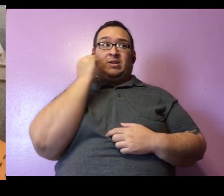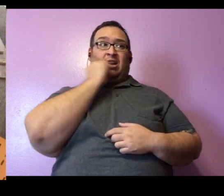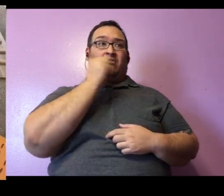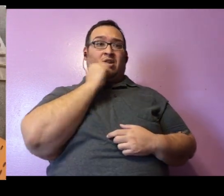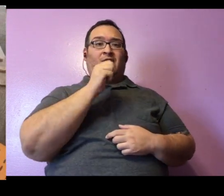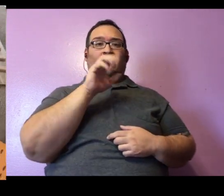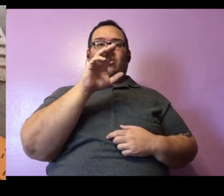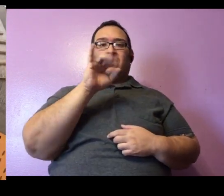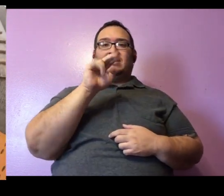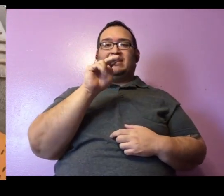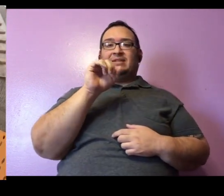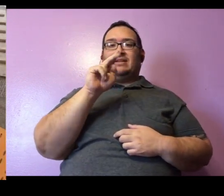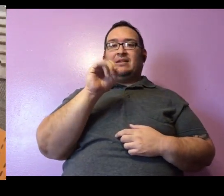for Cincinnati Zoo Home Safari.